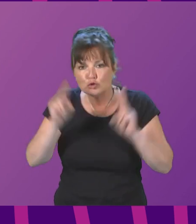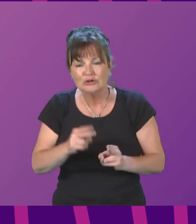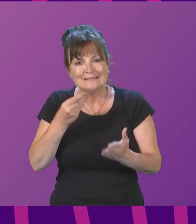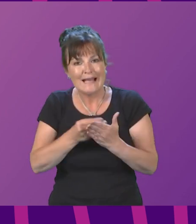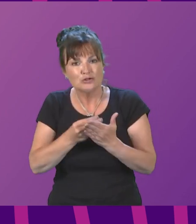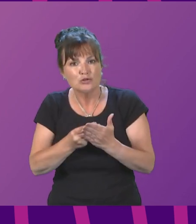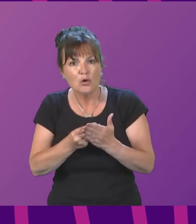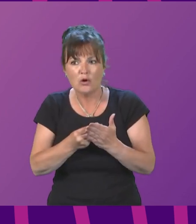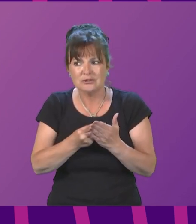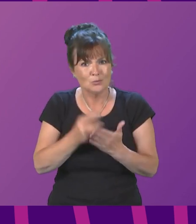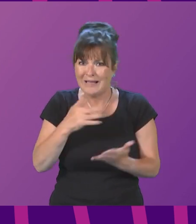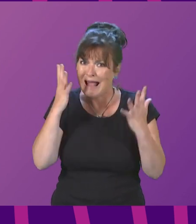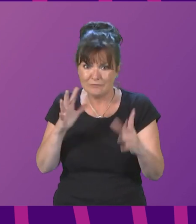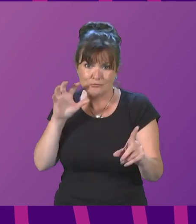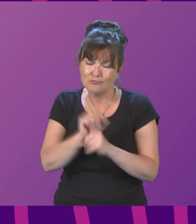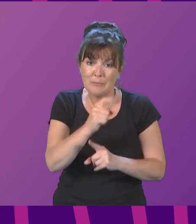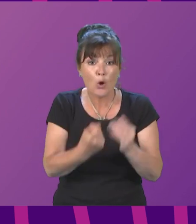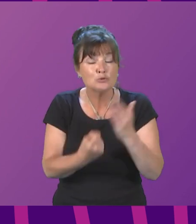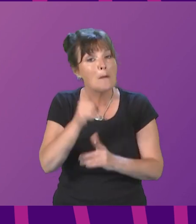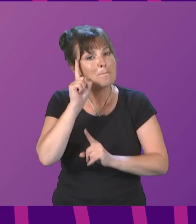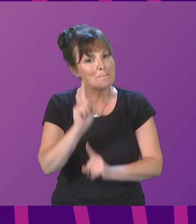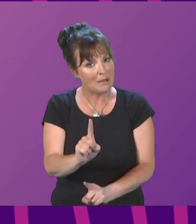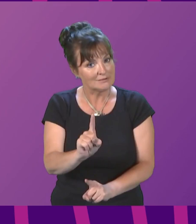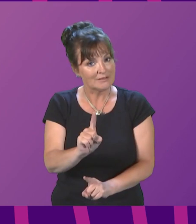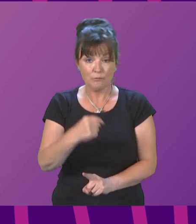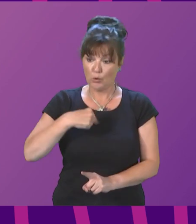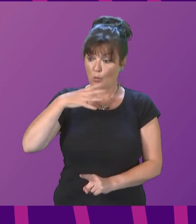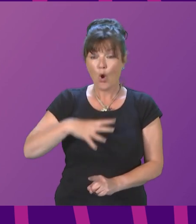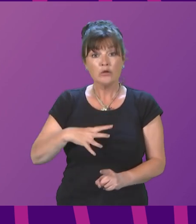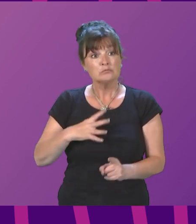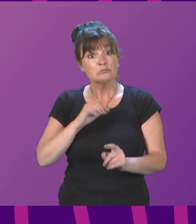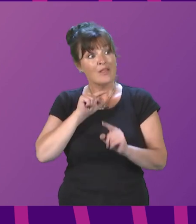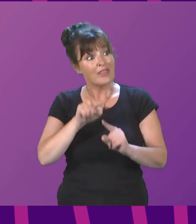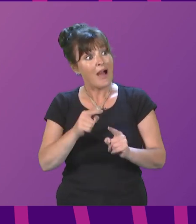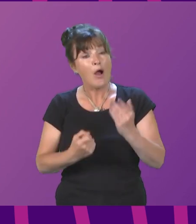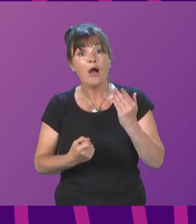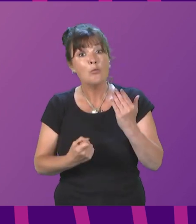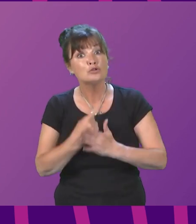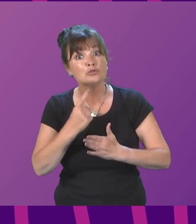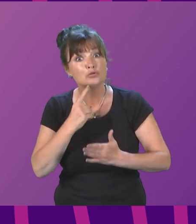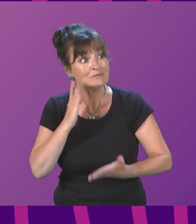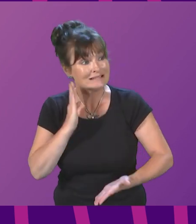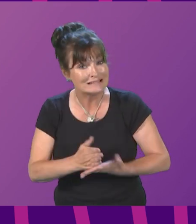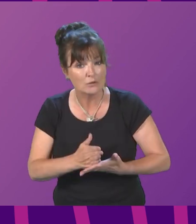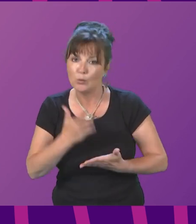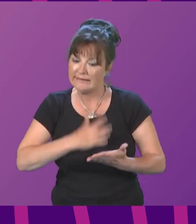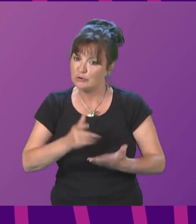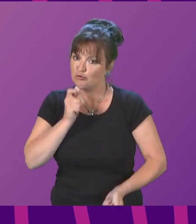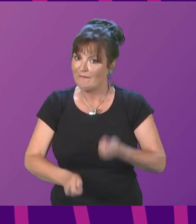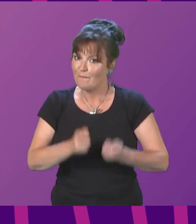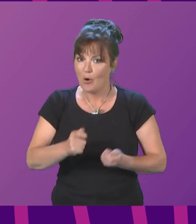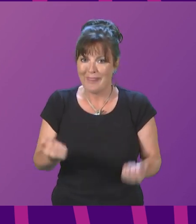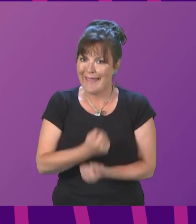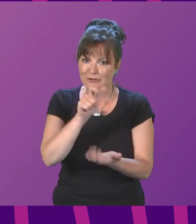opportunity. However, maximising that opportunity will require fundamental reform of the energy market. The